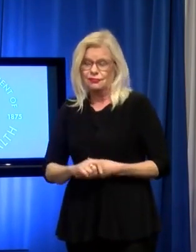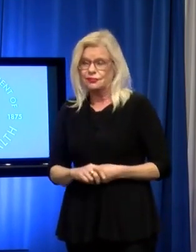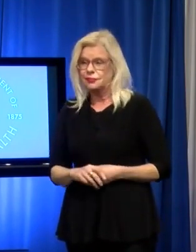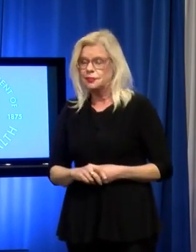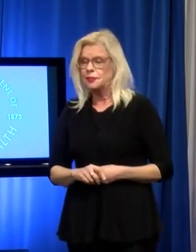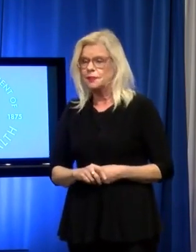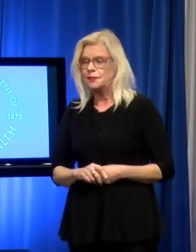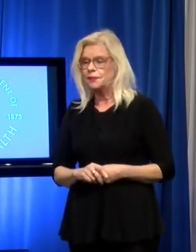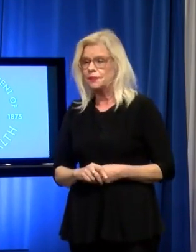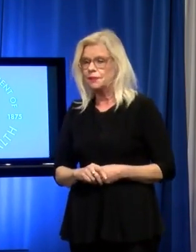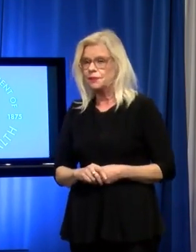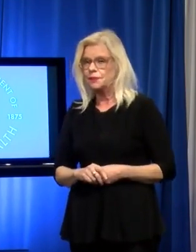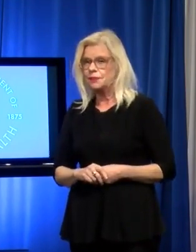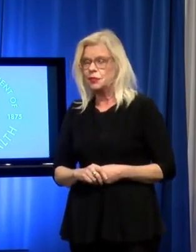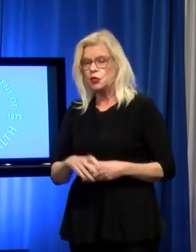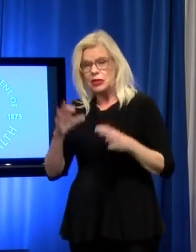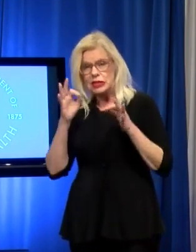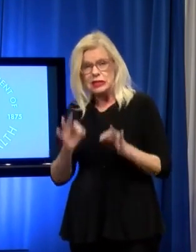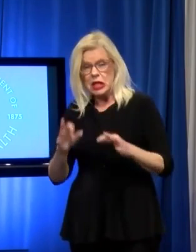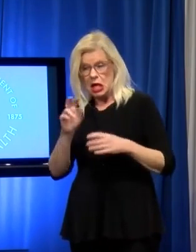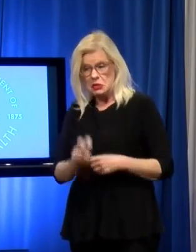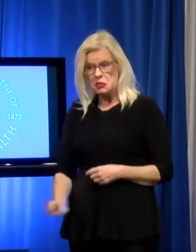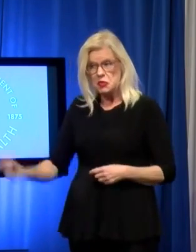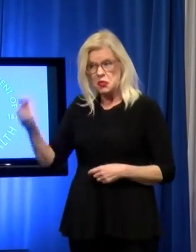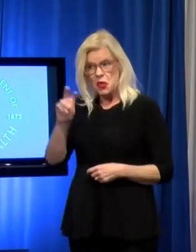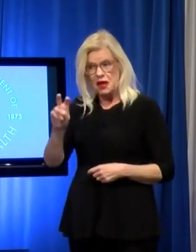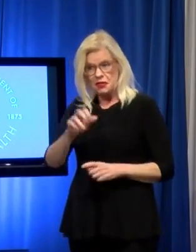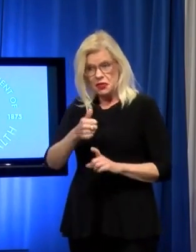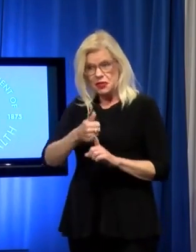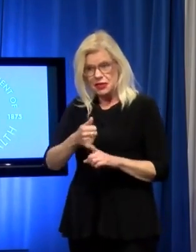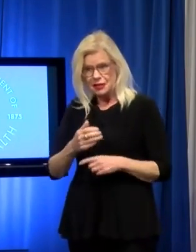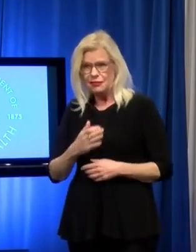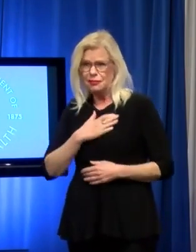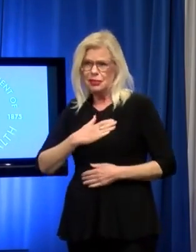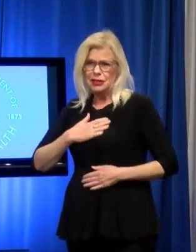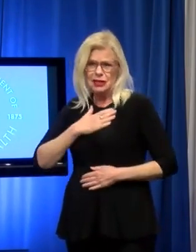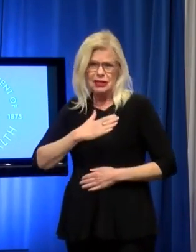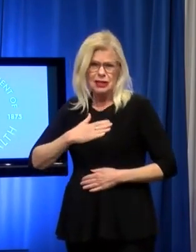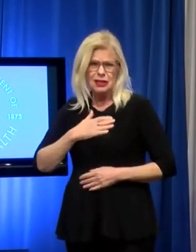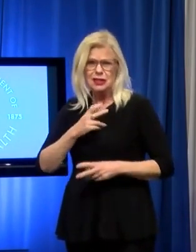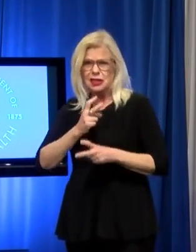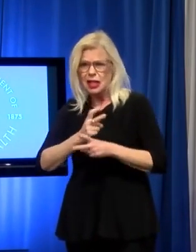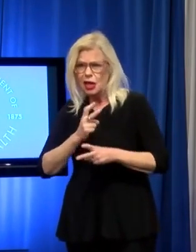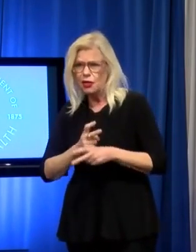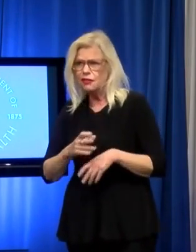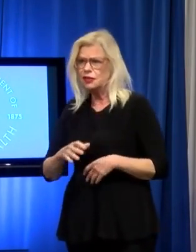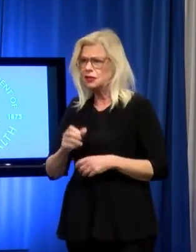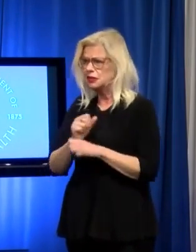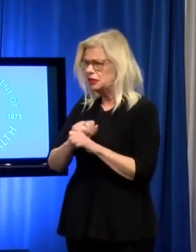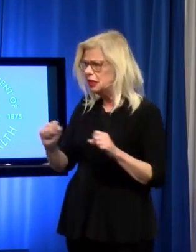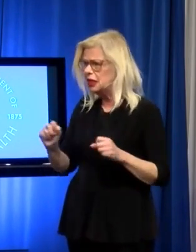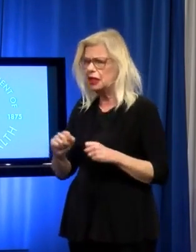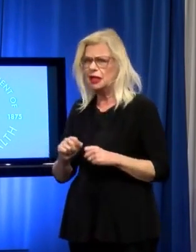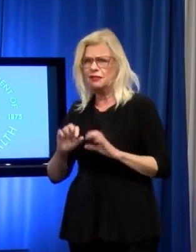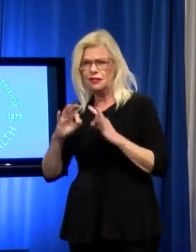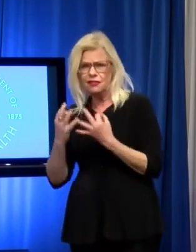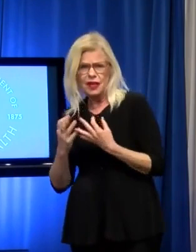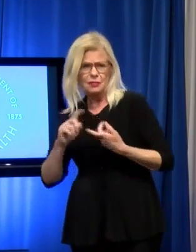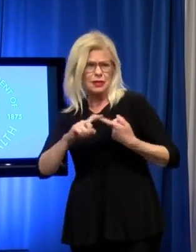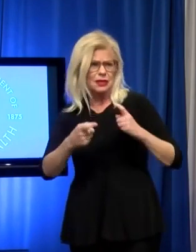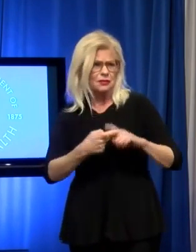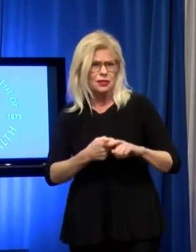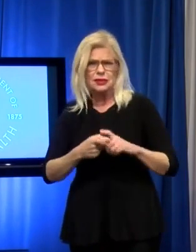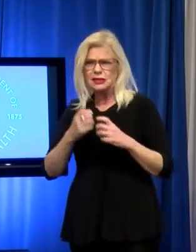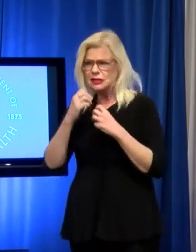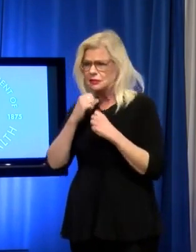for those of you that are going to travel, please do everything you can possibly do to keep yourself and your loved ones safe. We don't want this to be the last